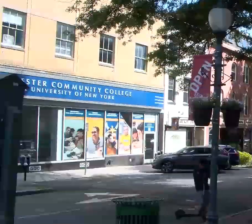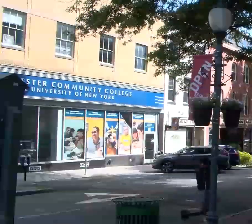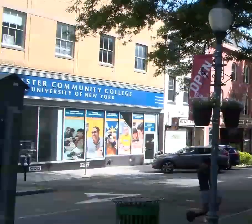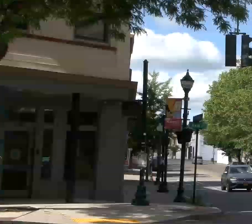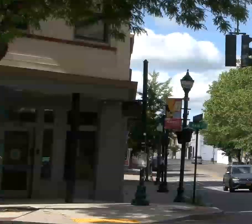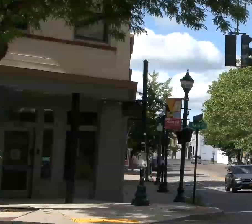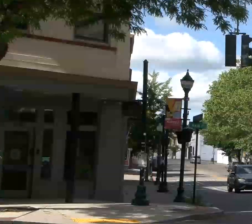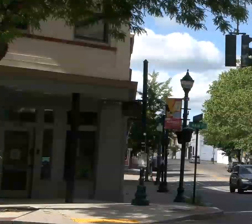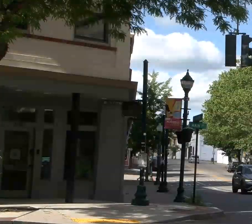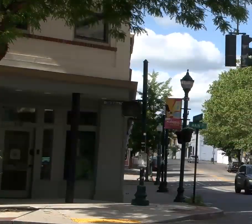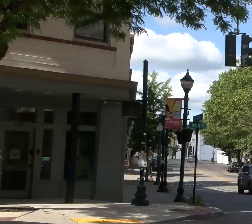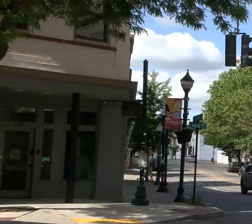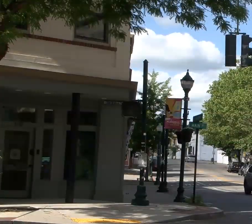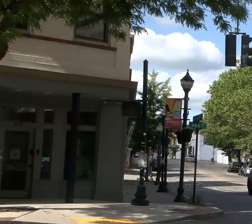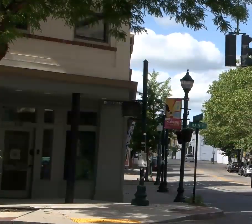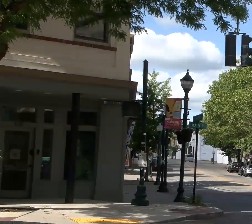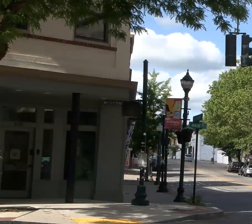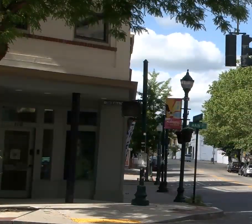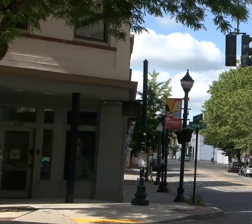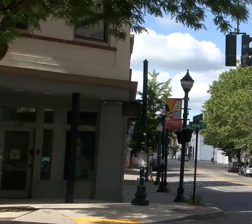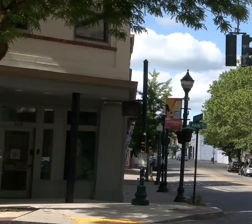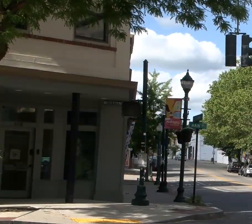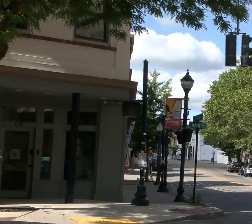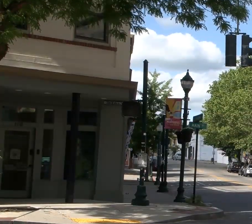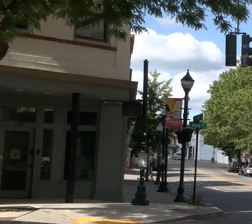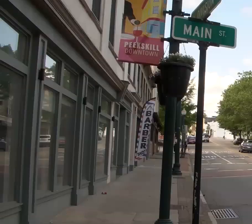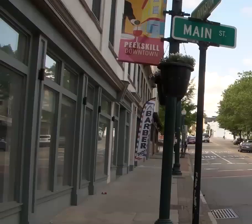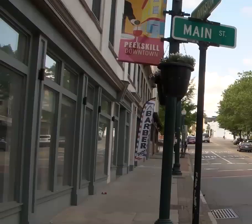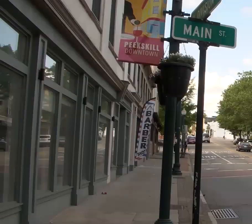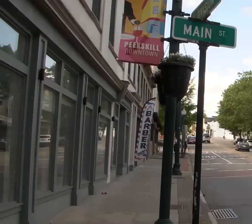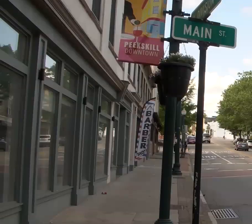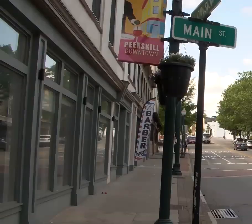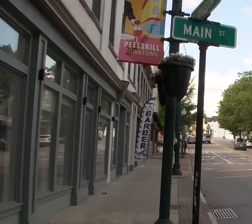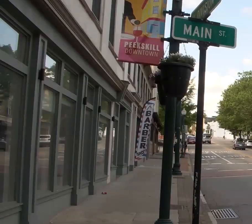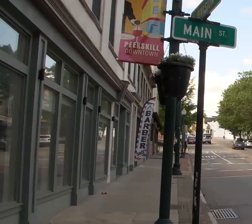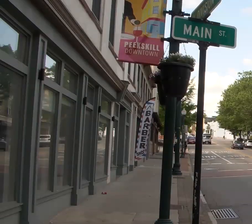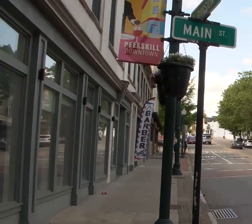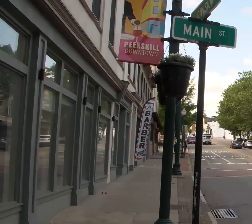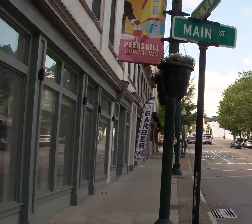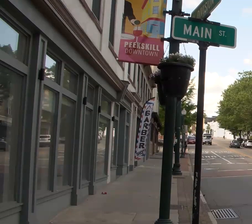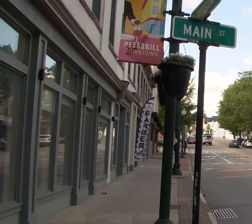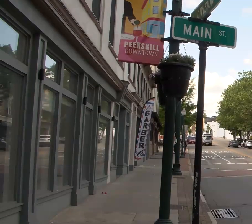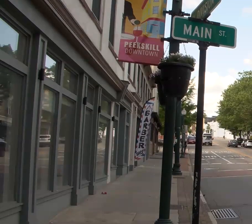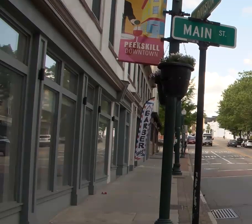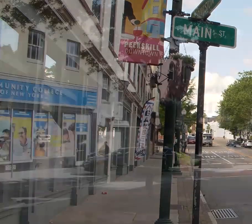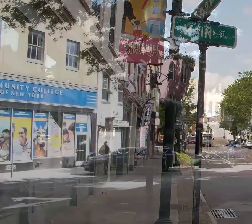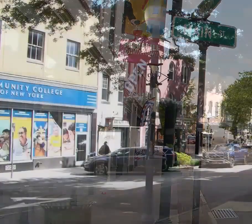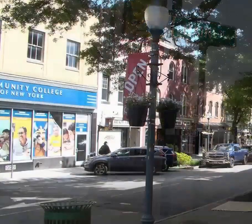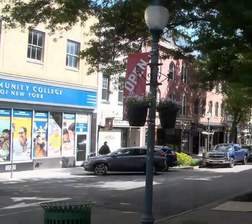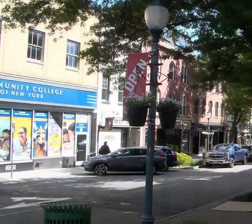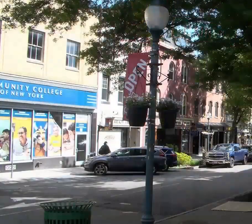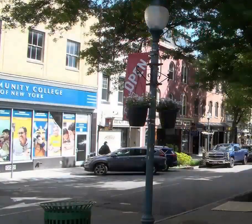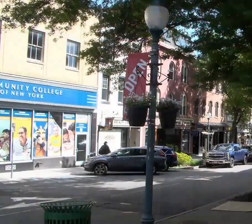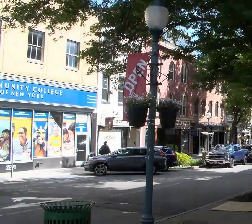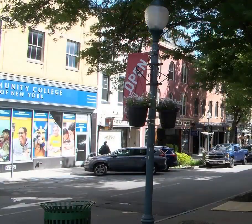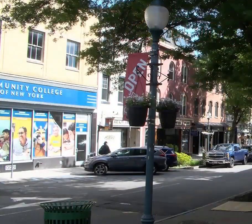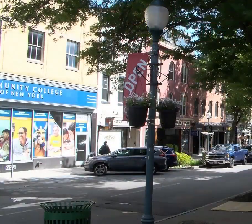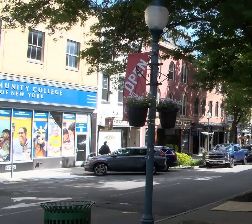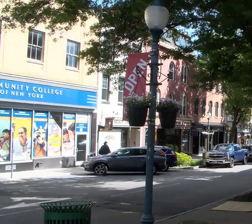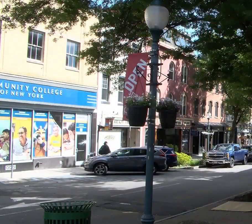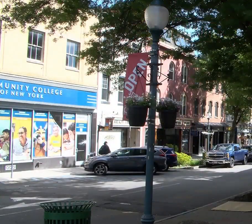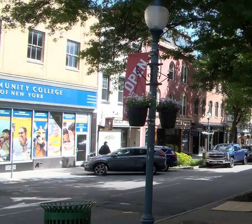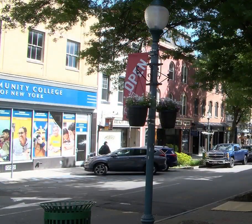a business and attract people from all over. We are working to be the leader in Northern Westchester for workforce development. Our kitchen